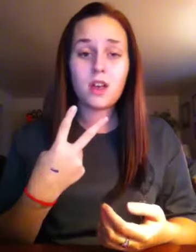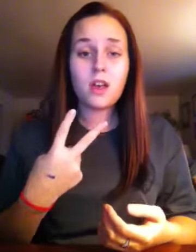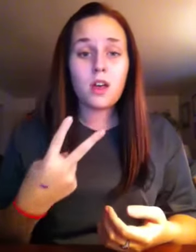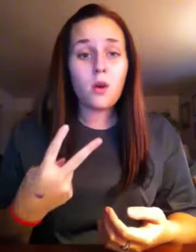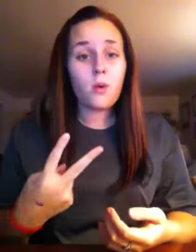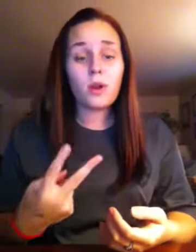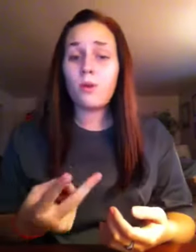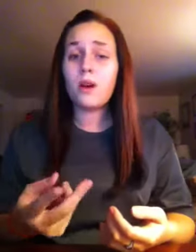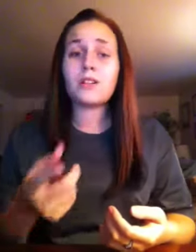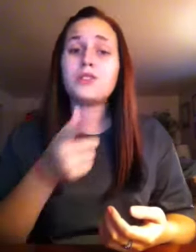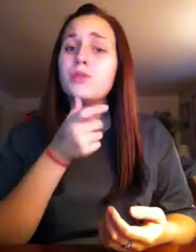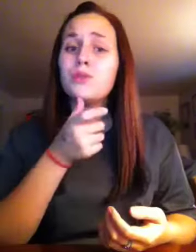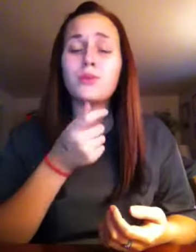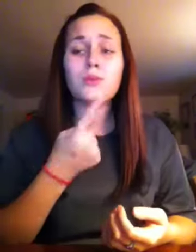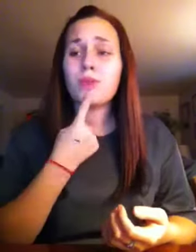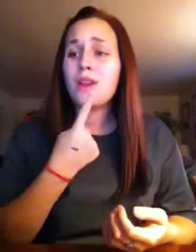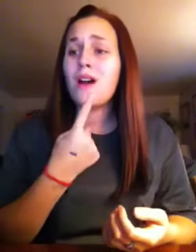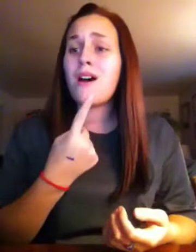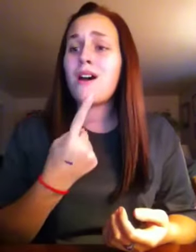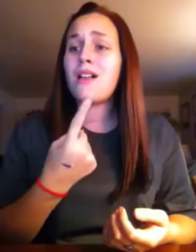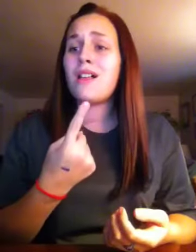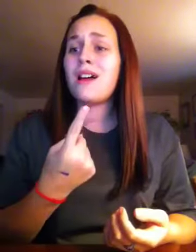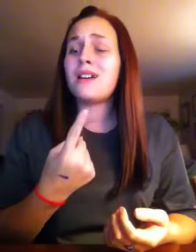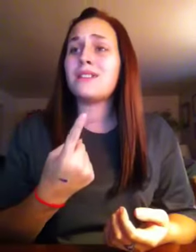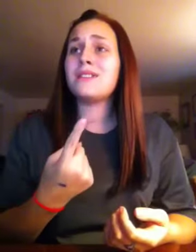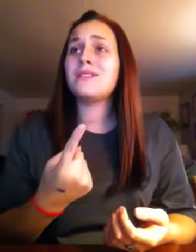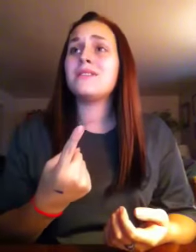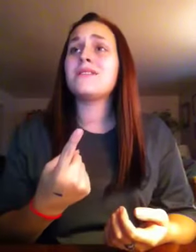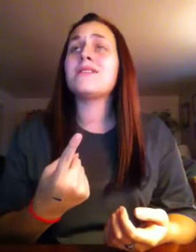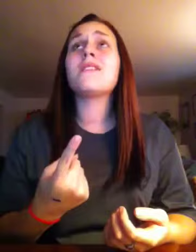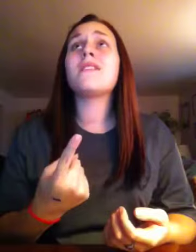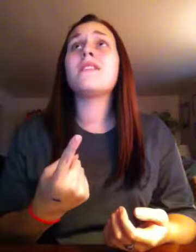What do I do with all I need to say?